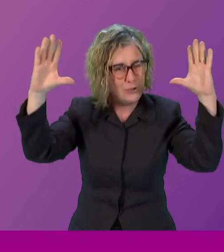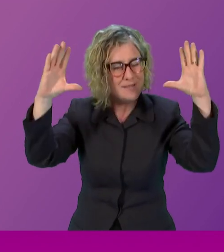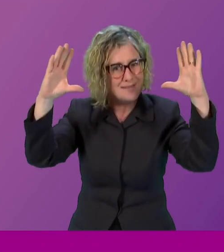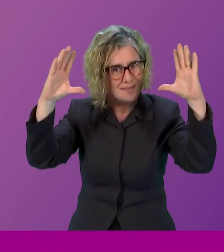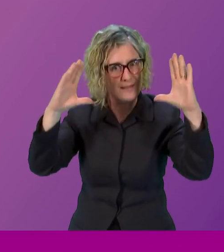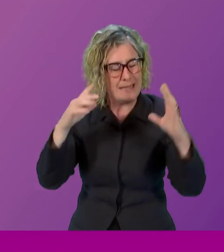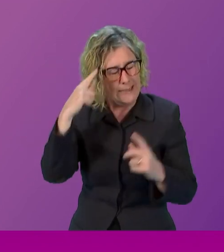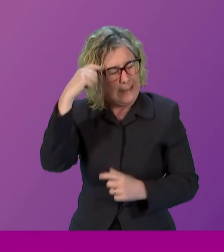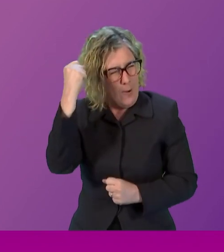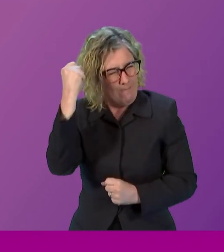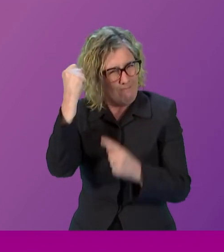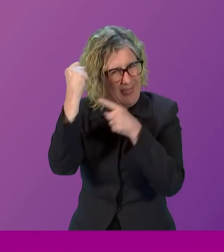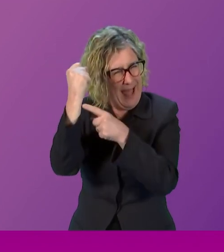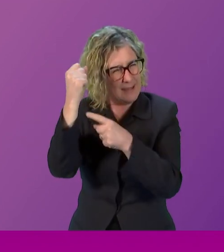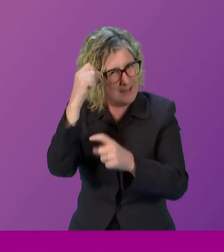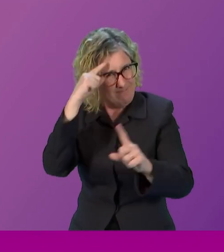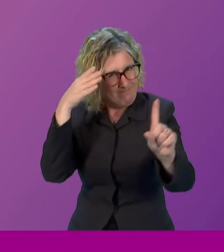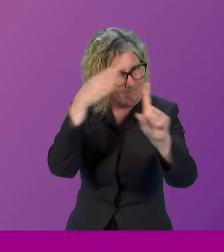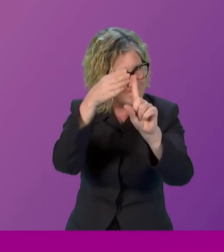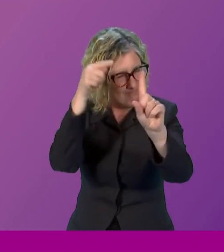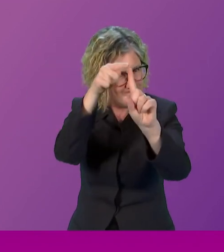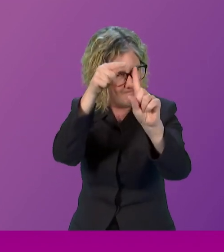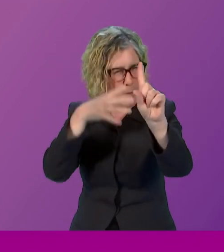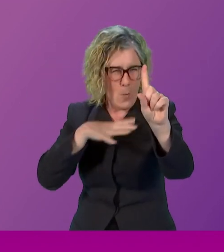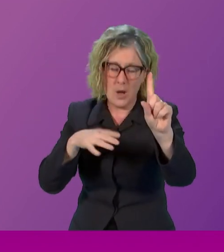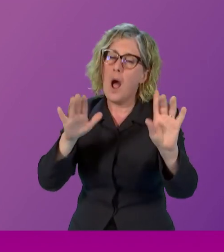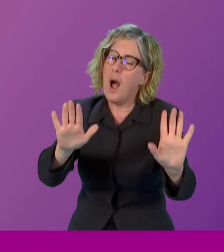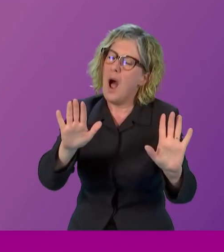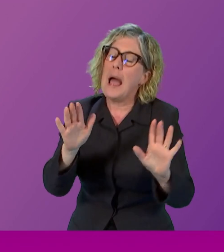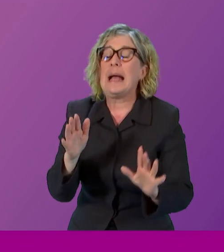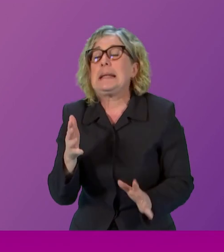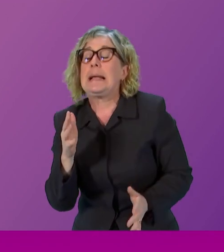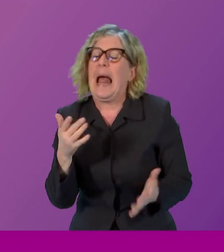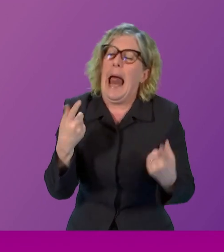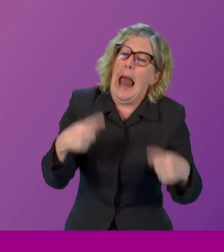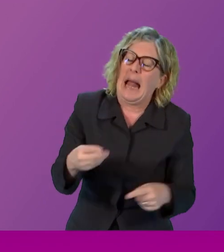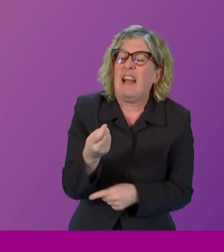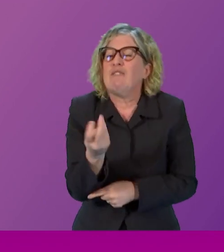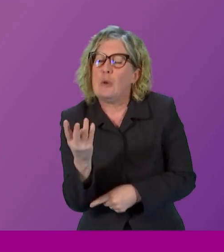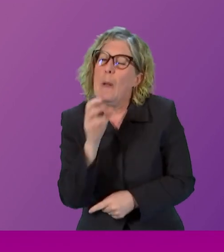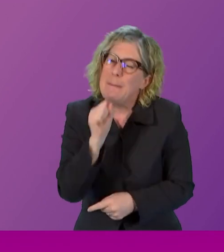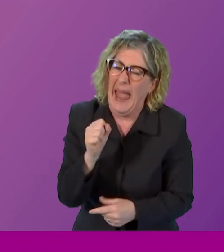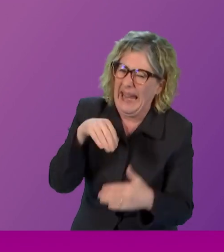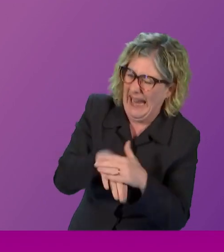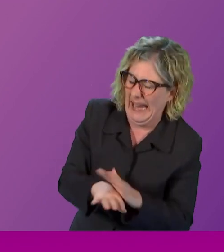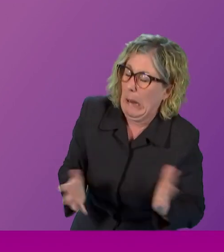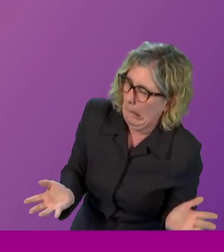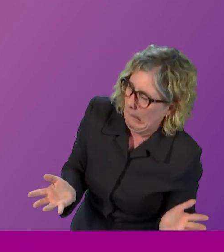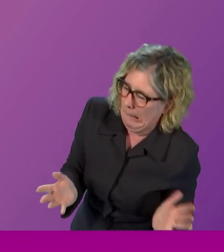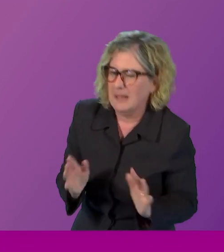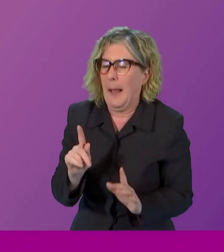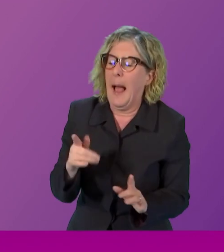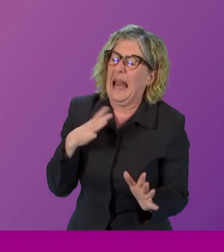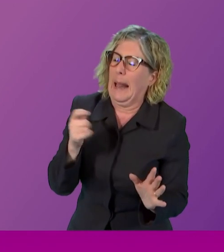in our minds. I absolutely concede we will have to continue to allow some men to be in parliamentary chambers. But much greater